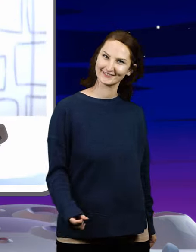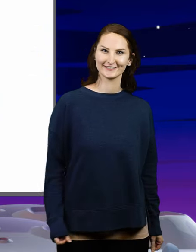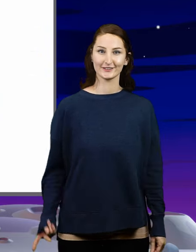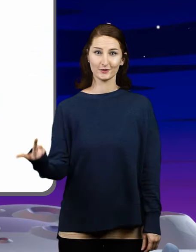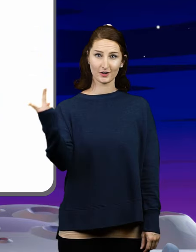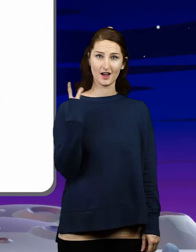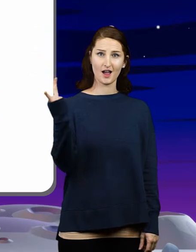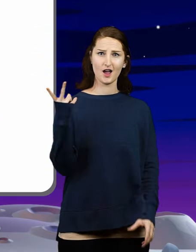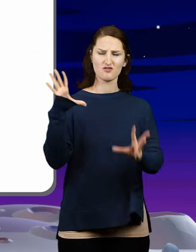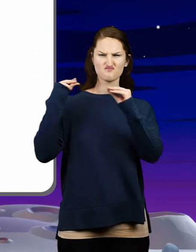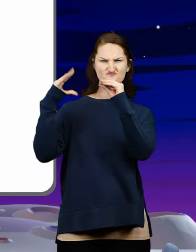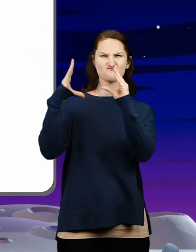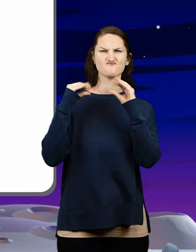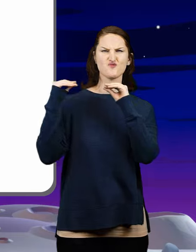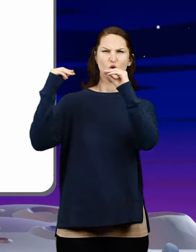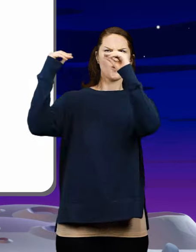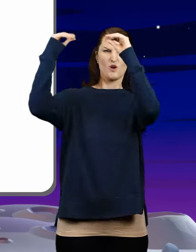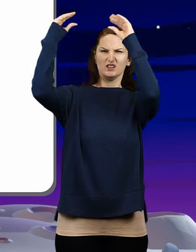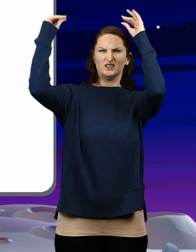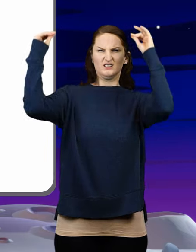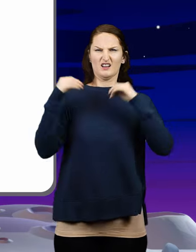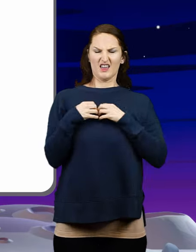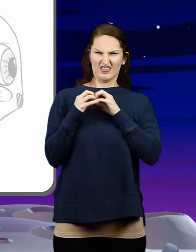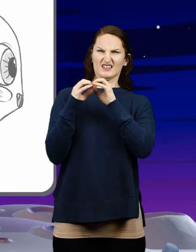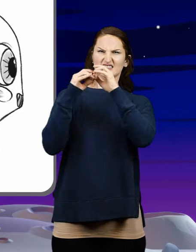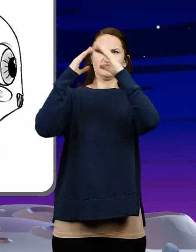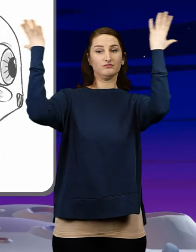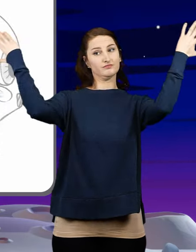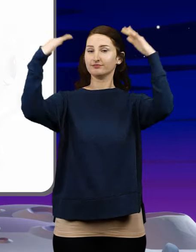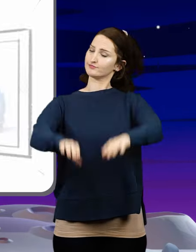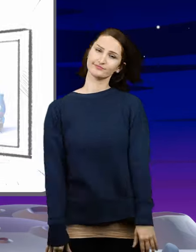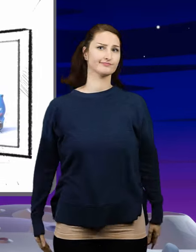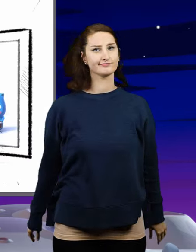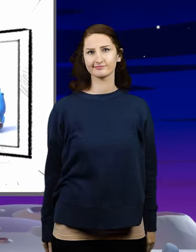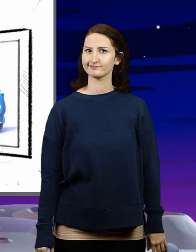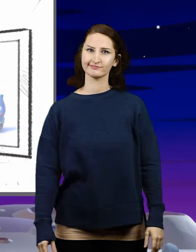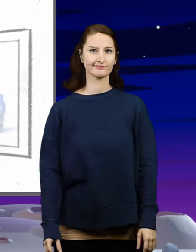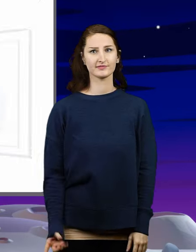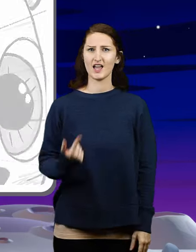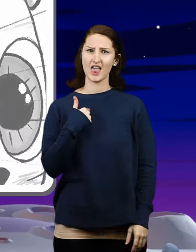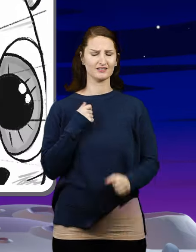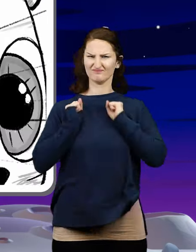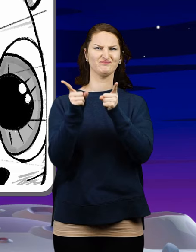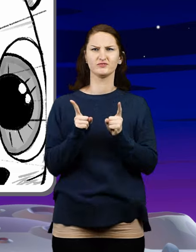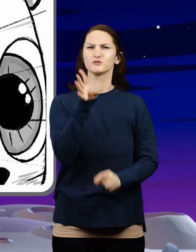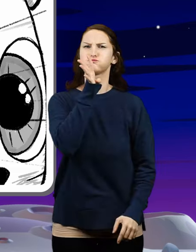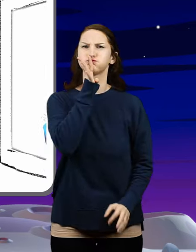I'm talking away I don't know what's to say I'll say it anyway